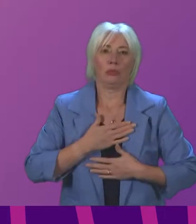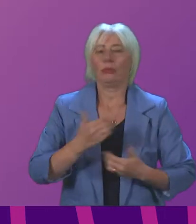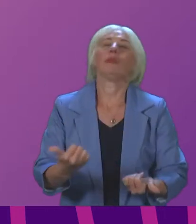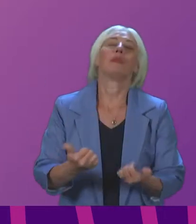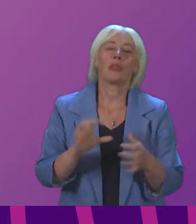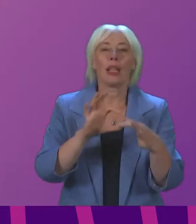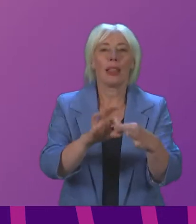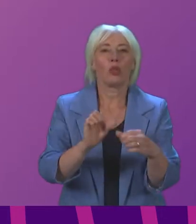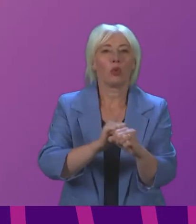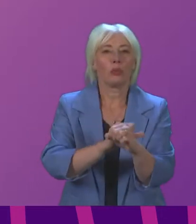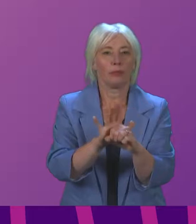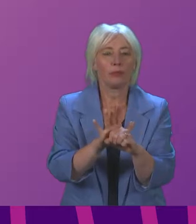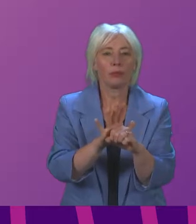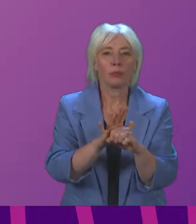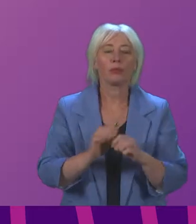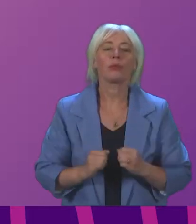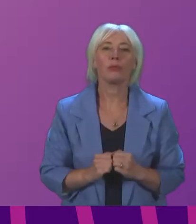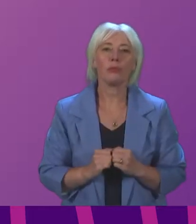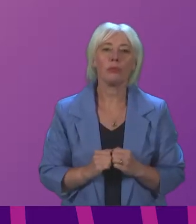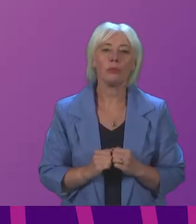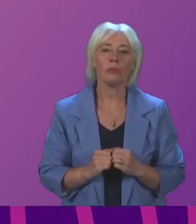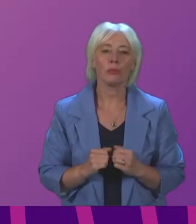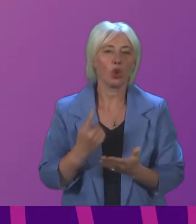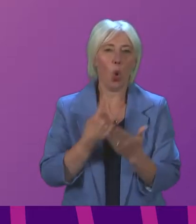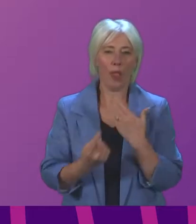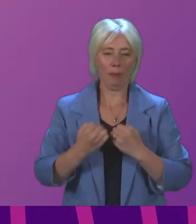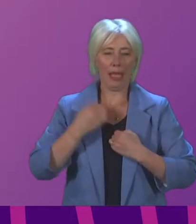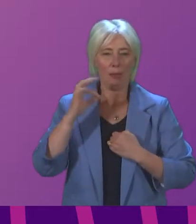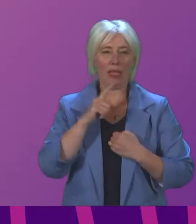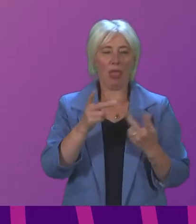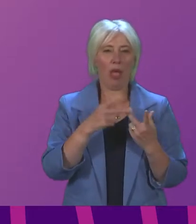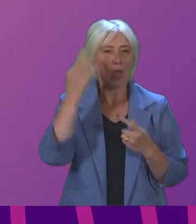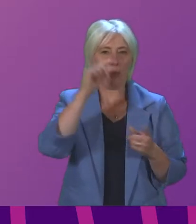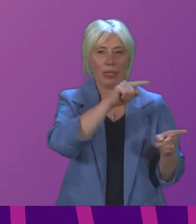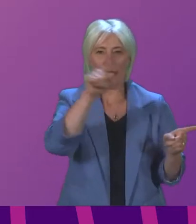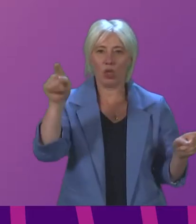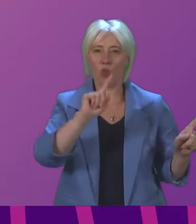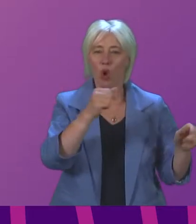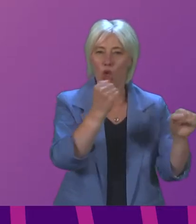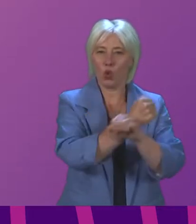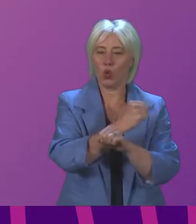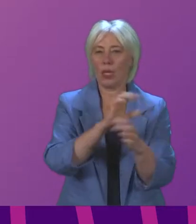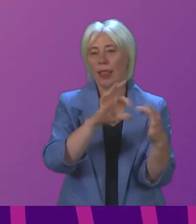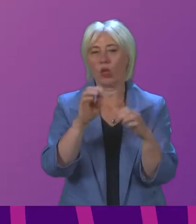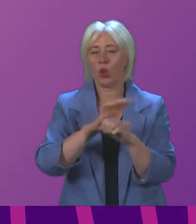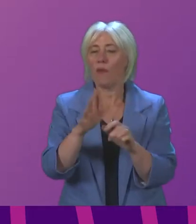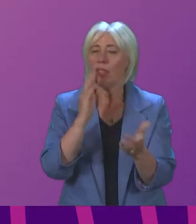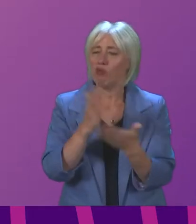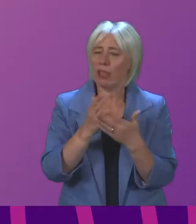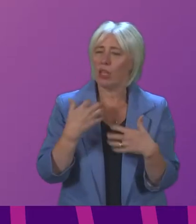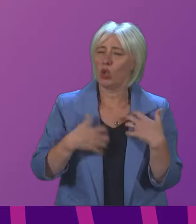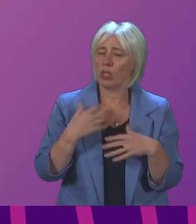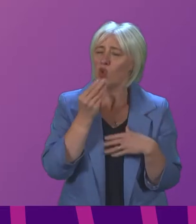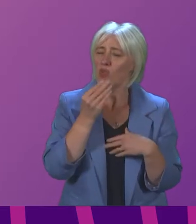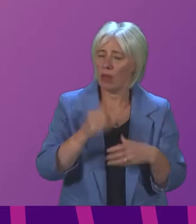COVID-19 scrutiny and committees other than our own and that is really important During